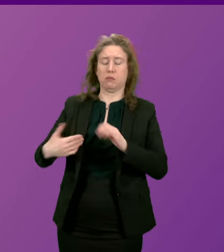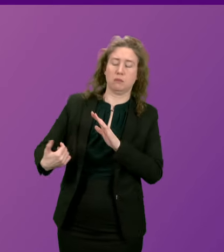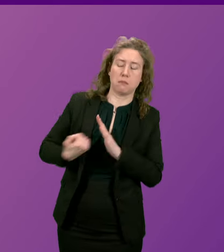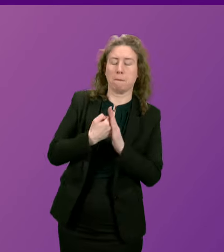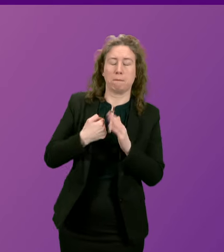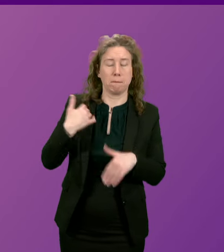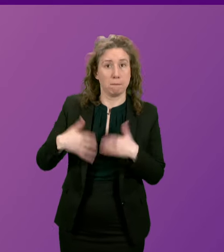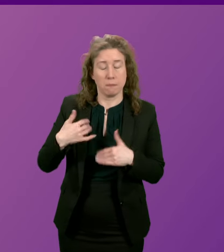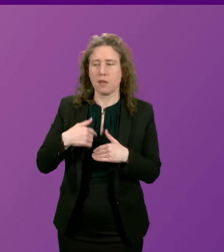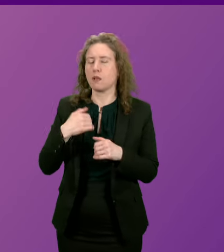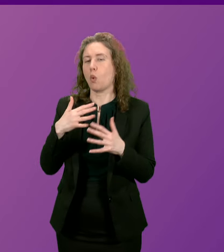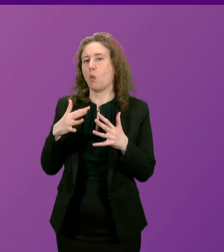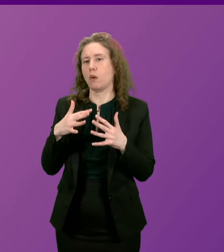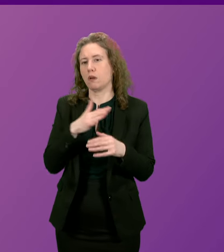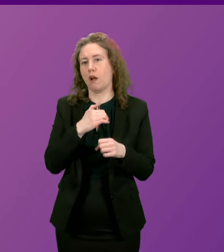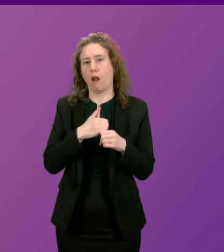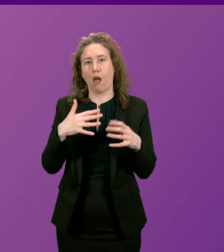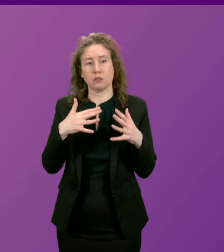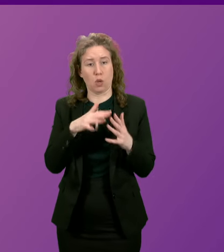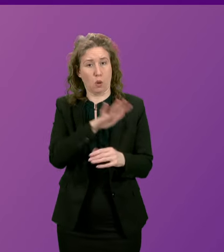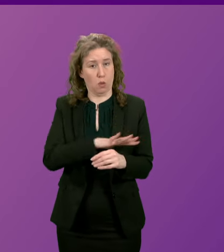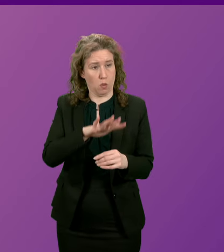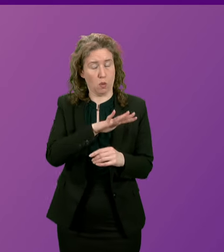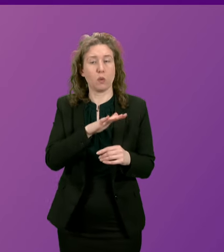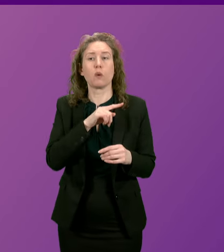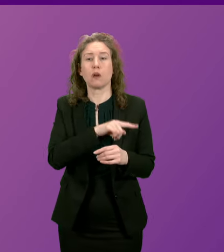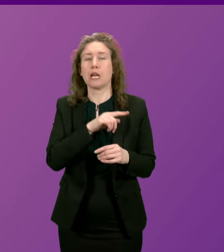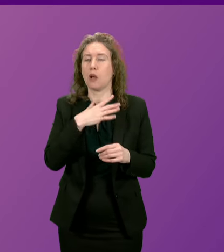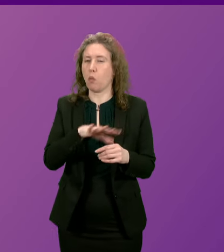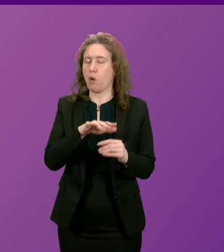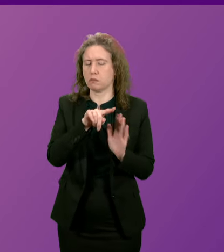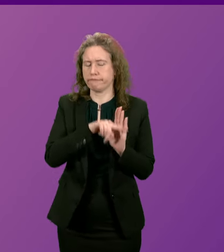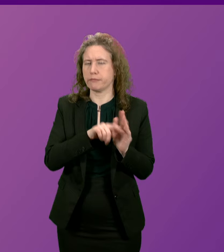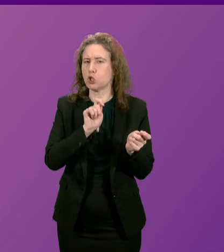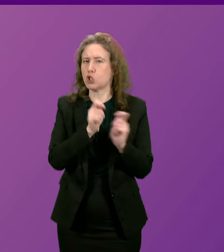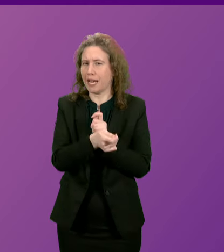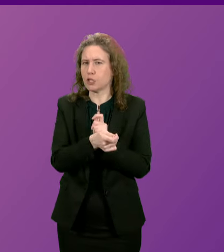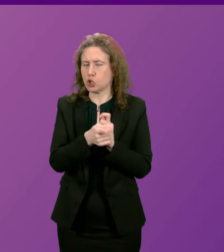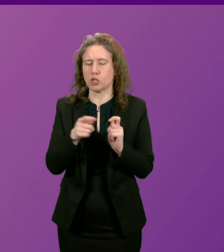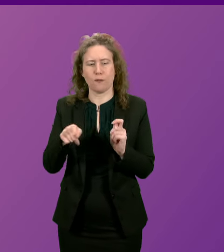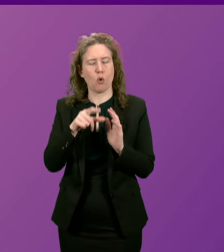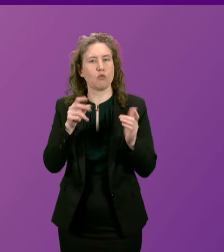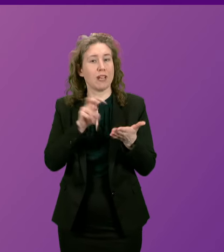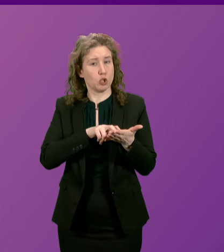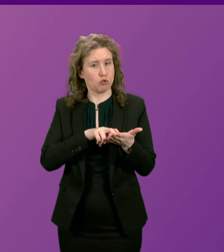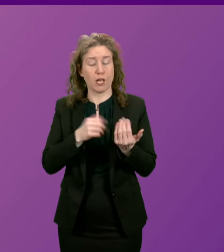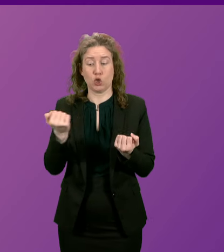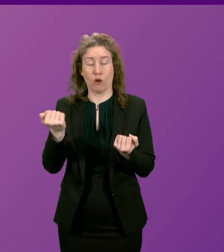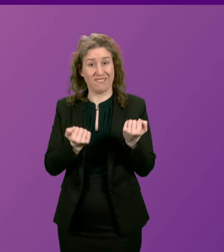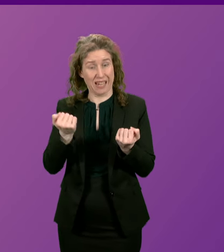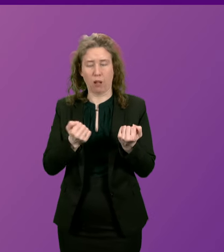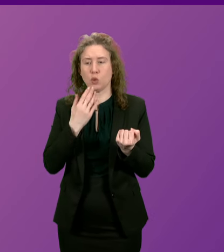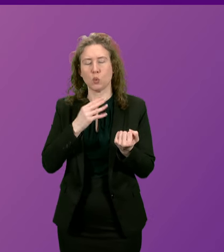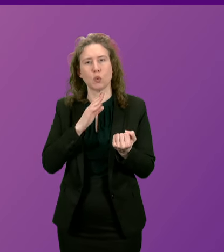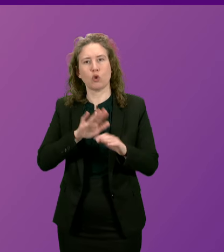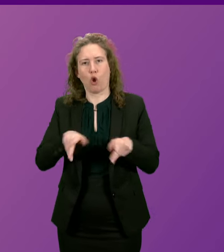westminster glasgow north east mp and glachlan is seeking a legislative change to require off-road vehicle registration and the home office